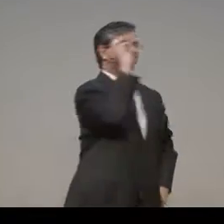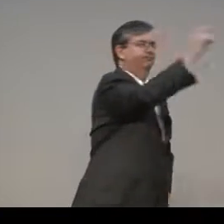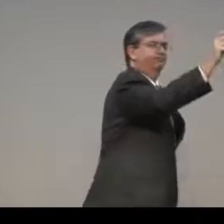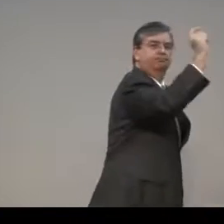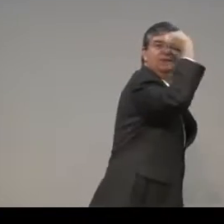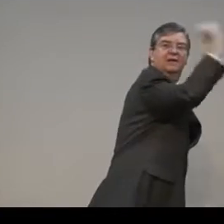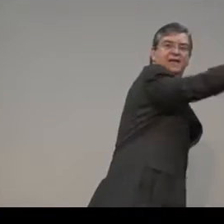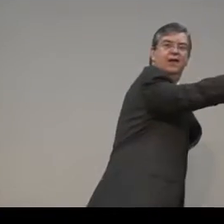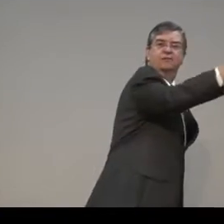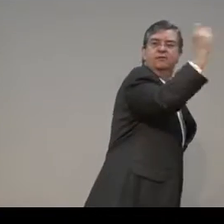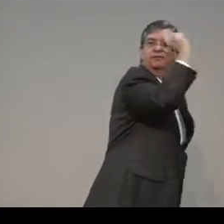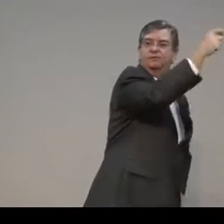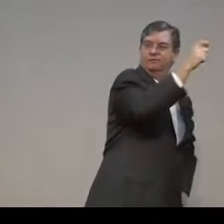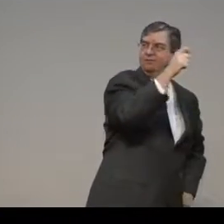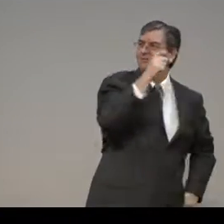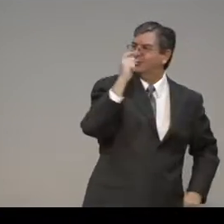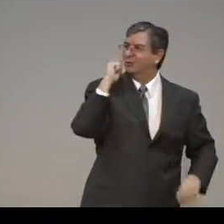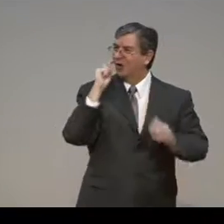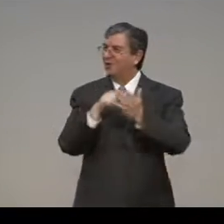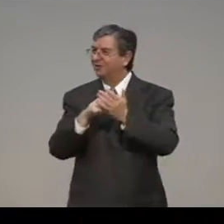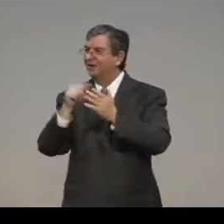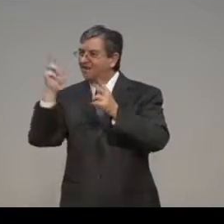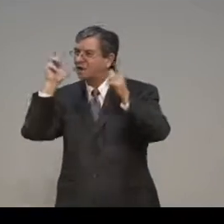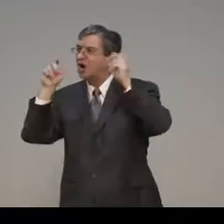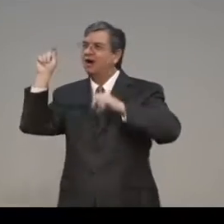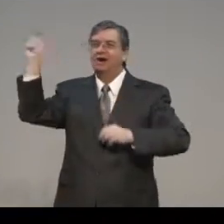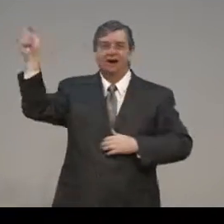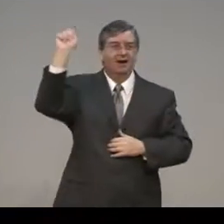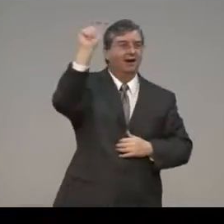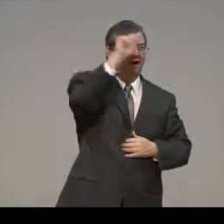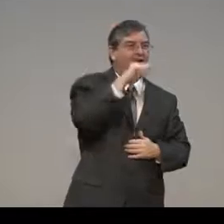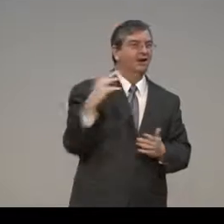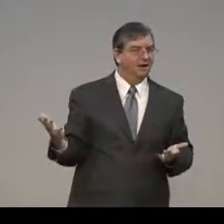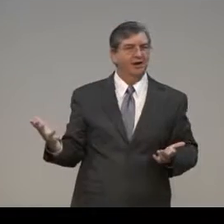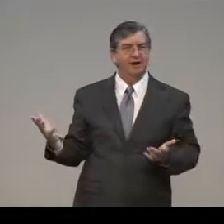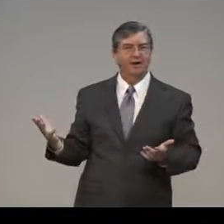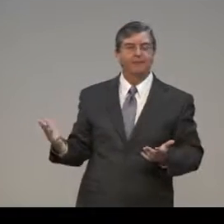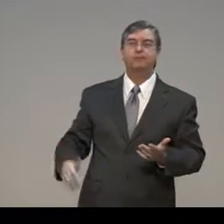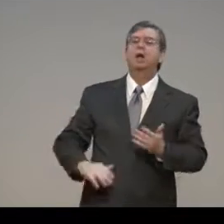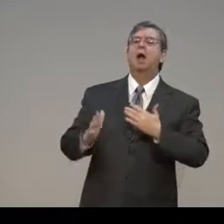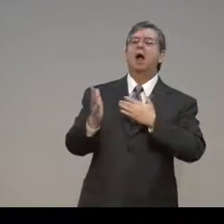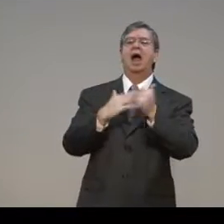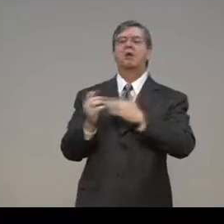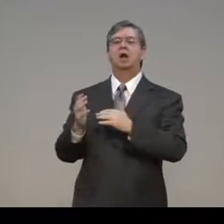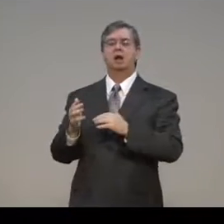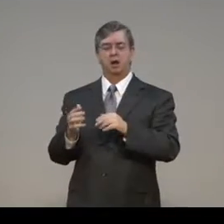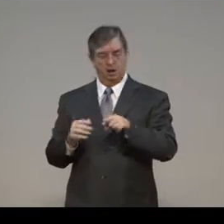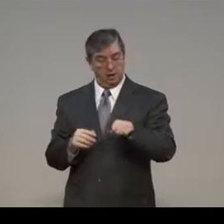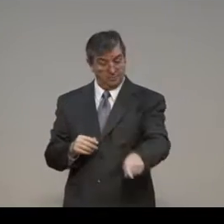someone. But they are recognized for the merit of having saved someone's life. You've noticed that,